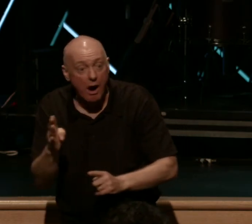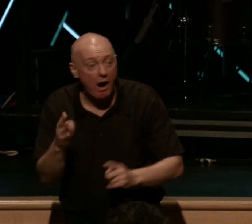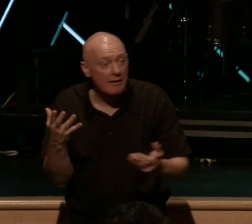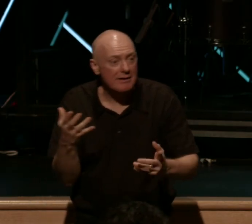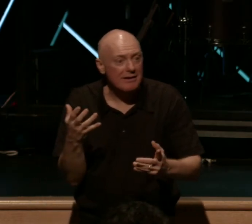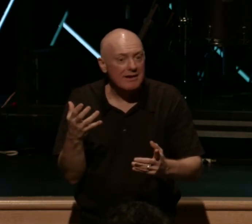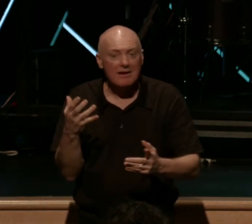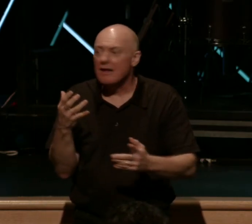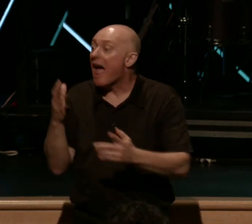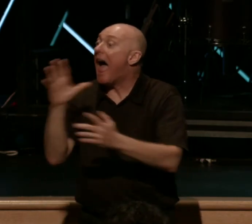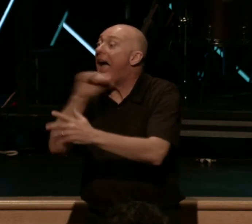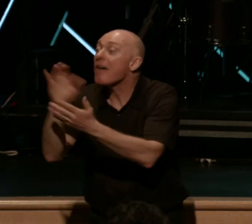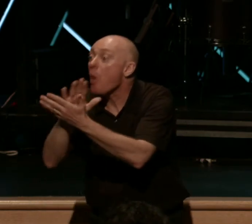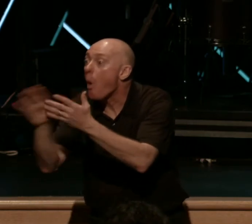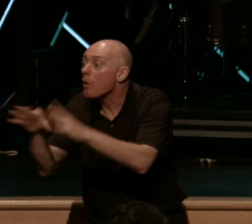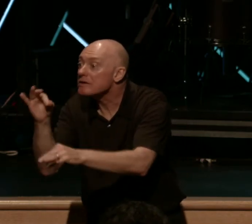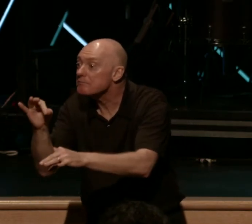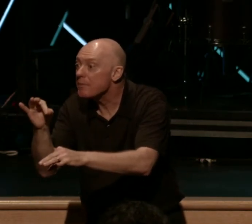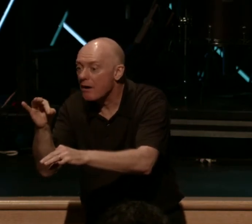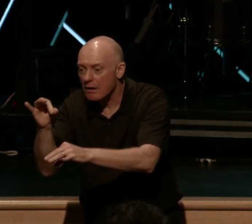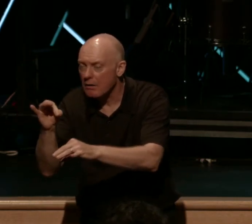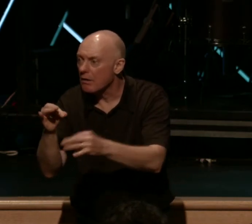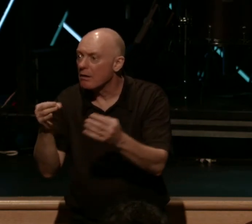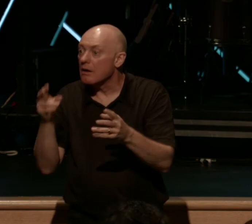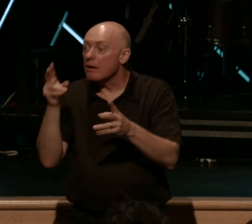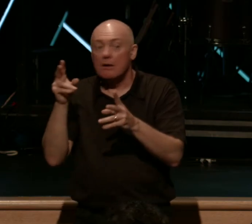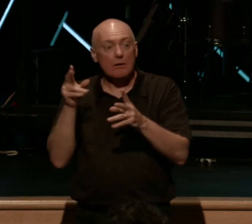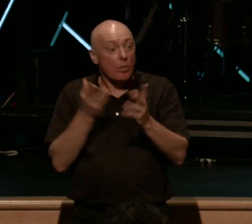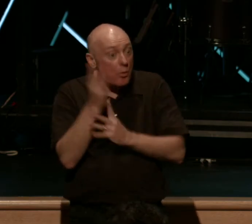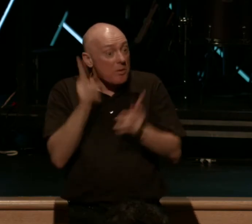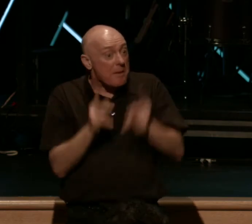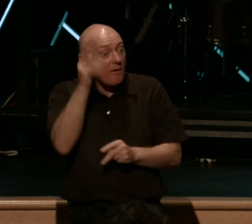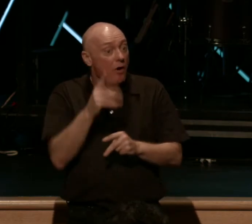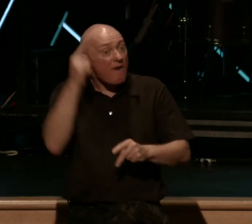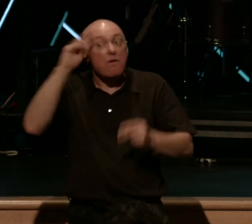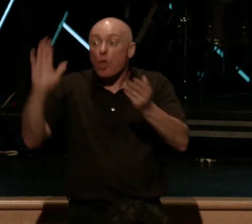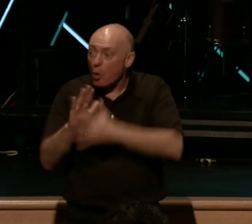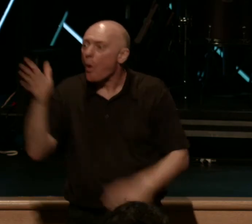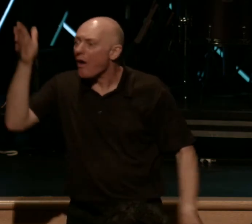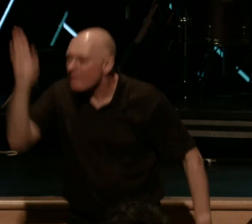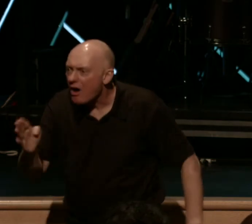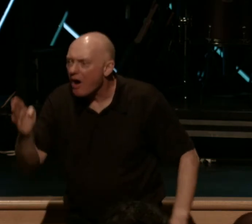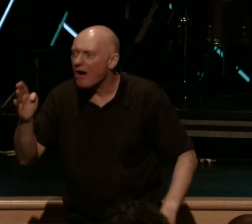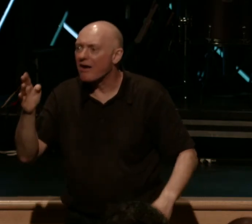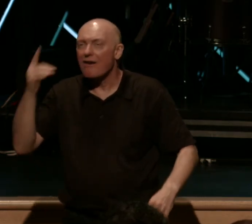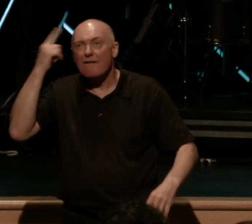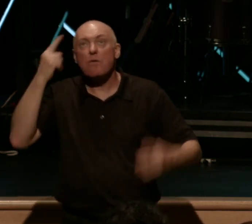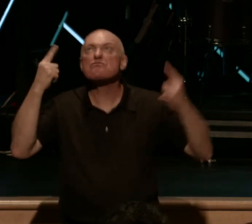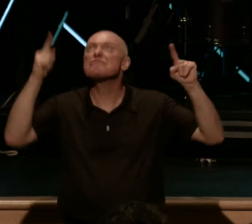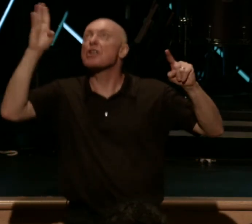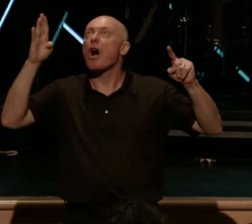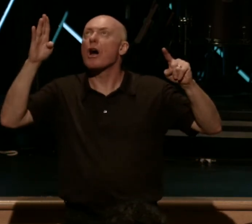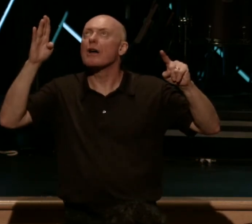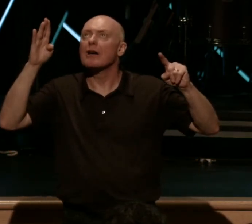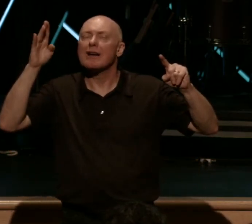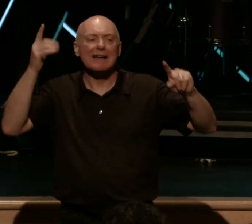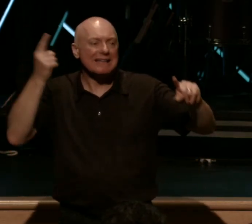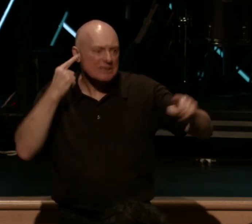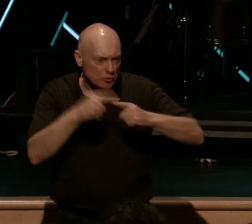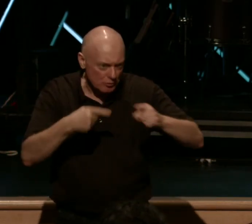by the spirit of God through the people of God for the glory of God, for the renown of God's name. Listen to me. But here's my challenge.